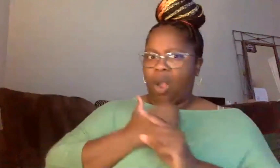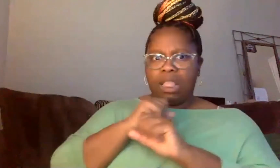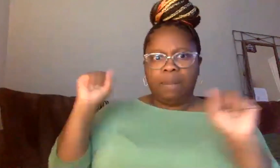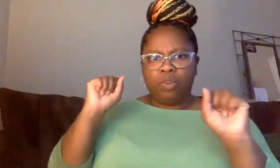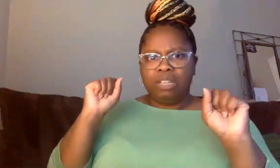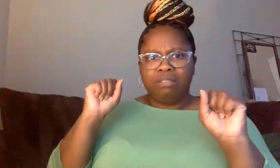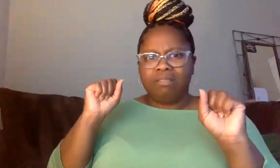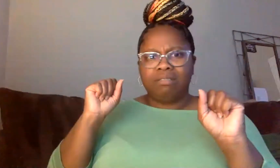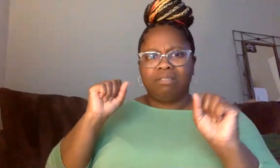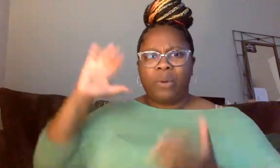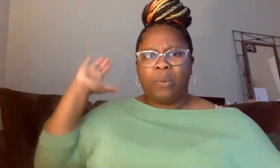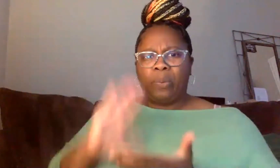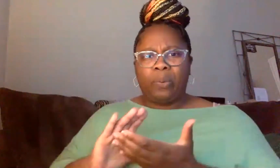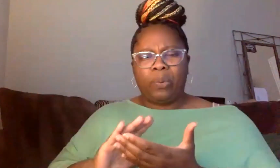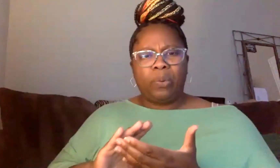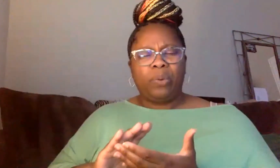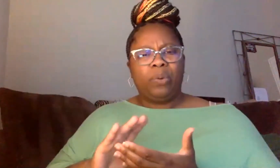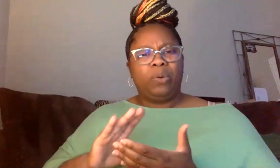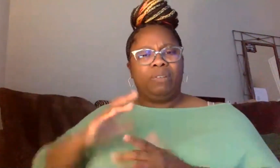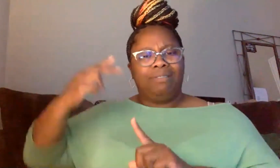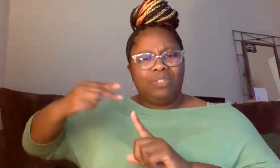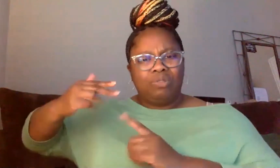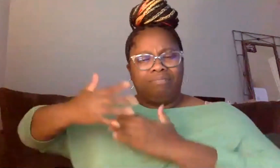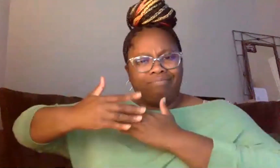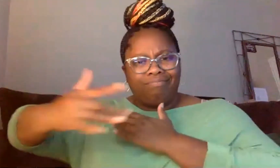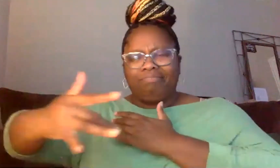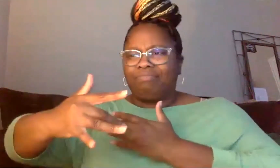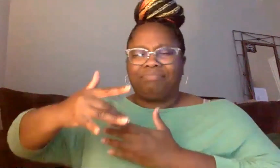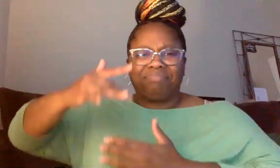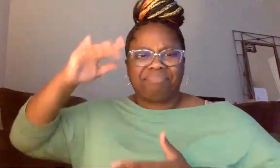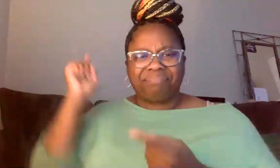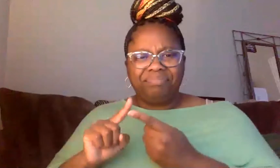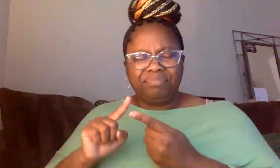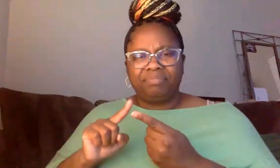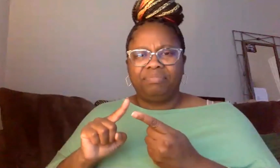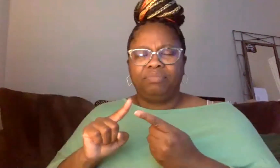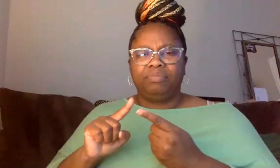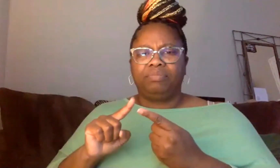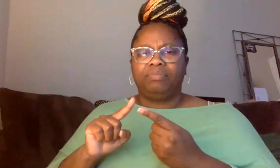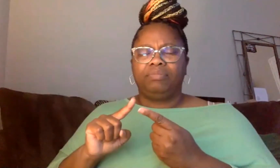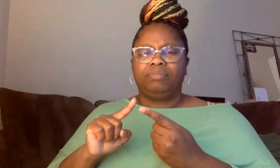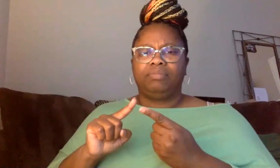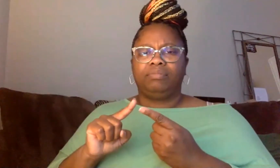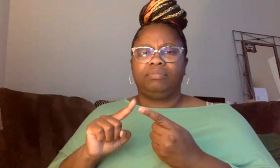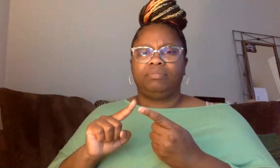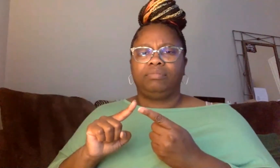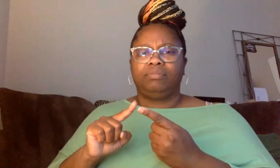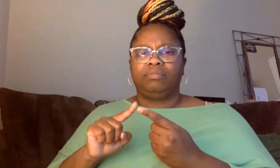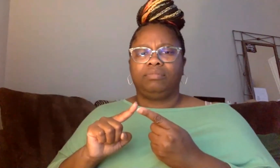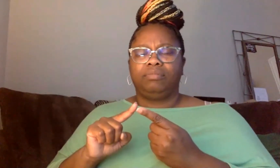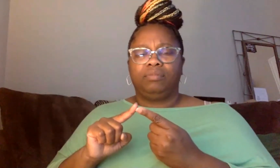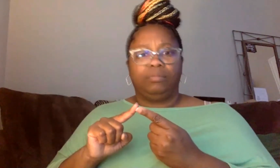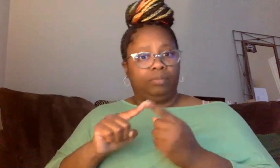were, were posterity is being taken away. So the fact that all that stuff is not within, uh, not for all of its American people